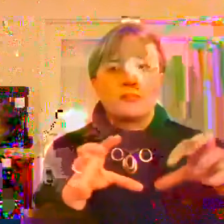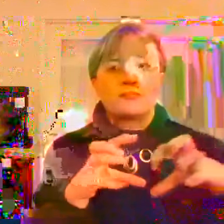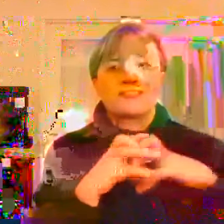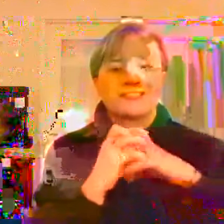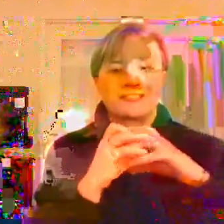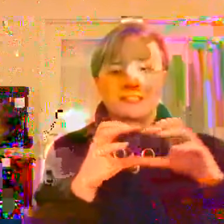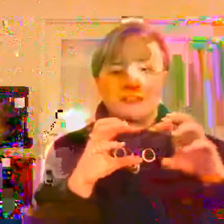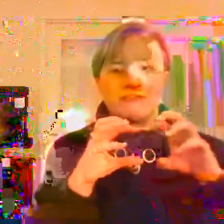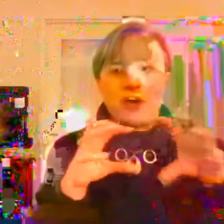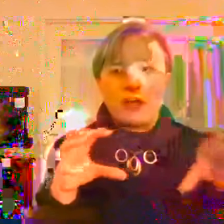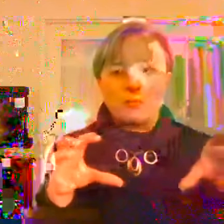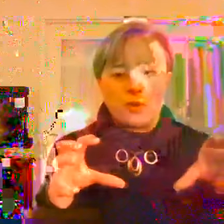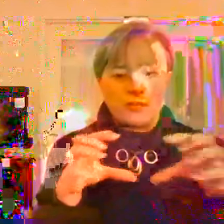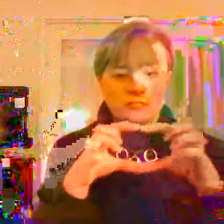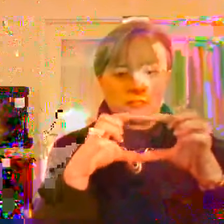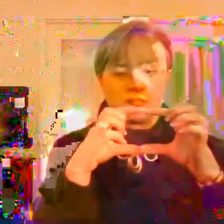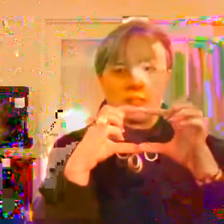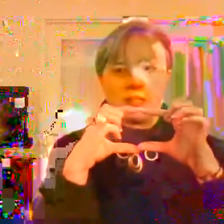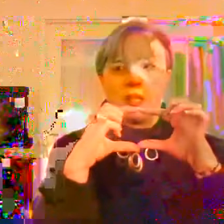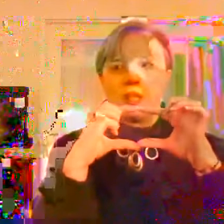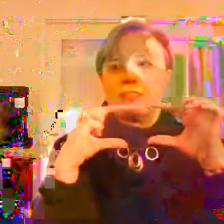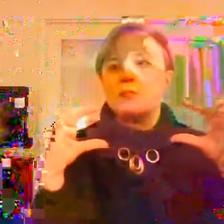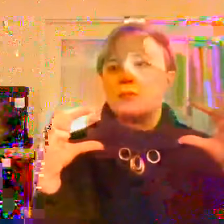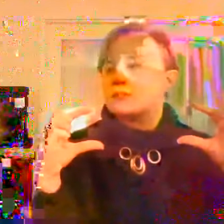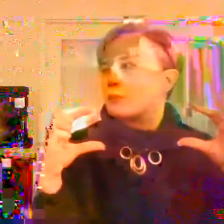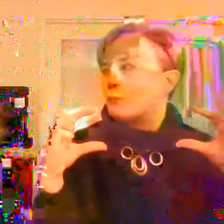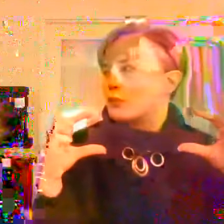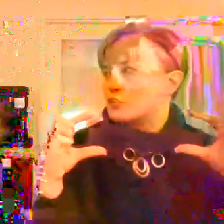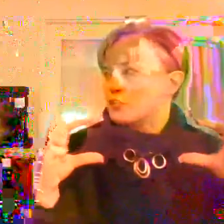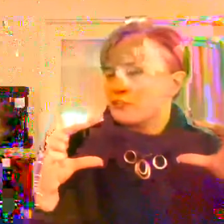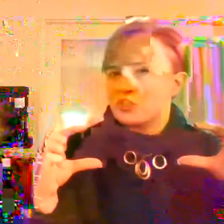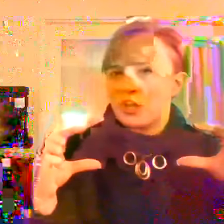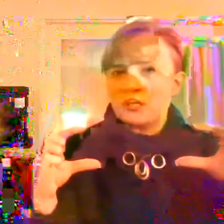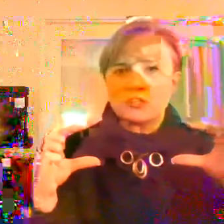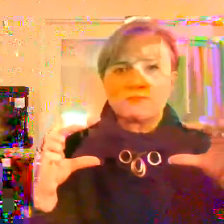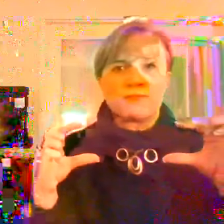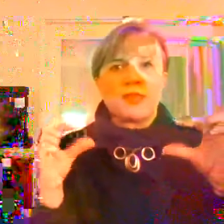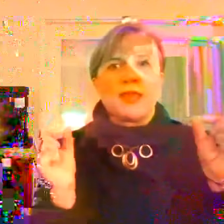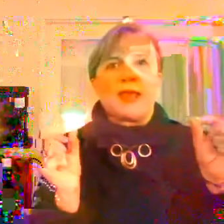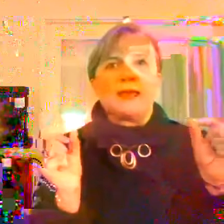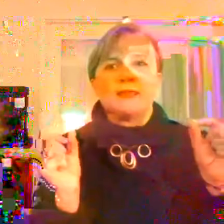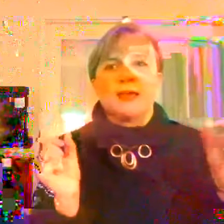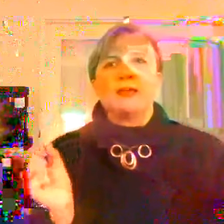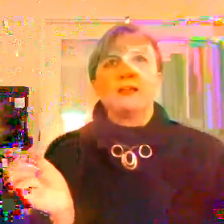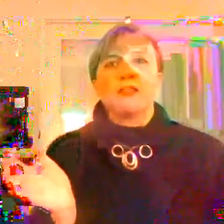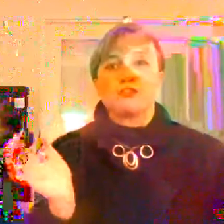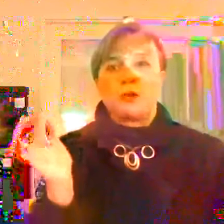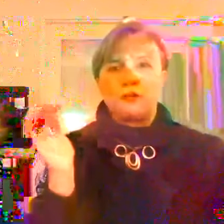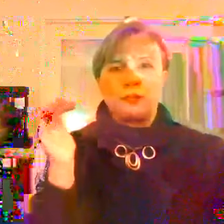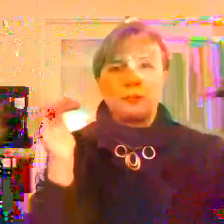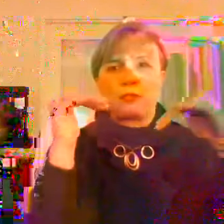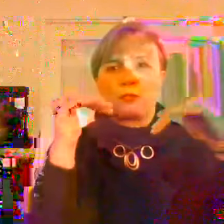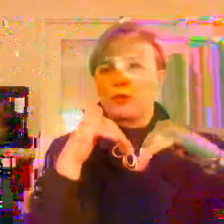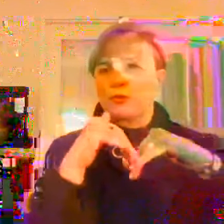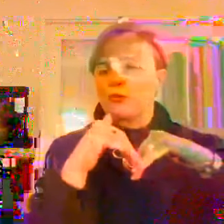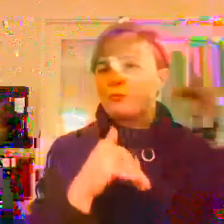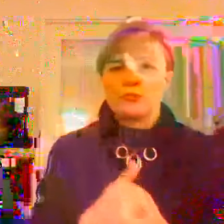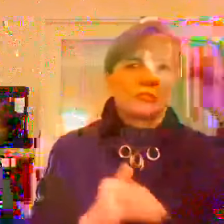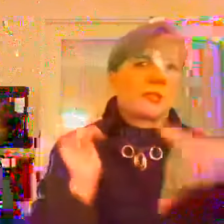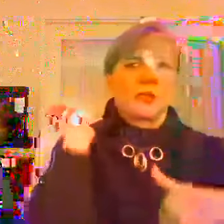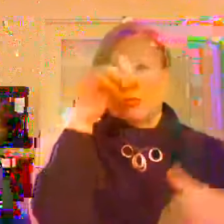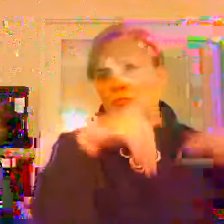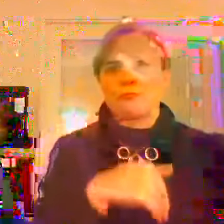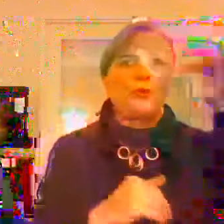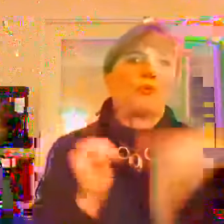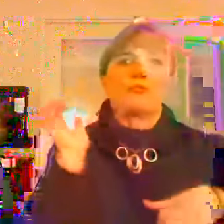five minutes, just define what the thing was that we wanted to shift and change. And then the 12 people that were in our group